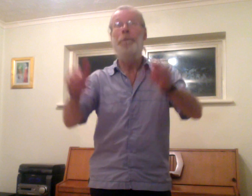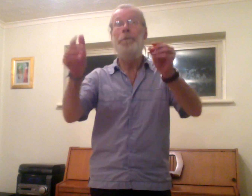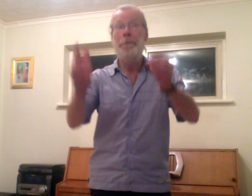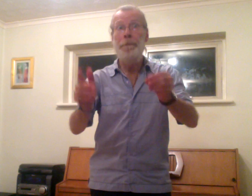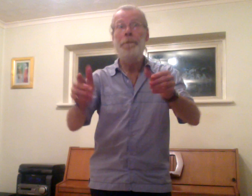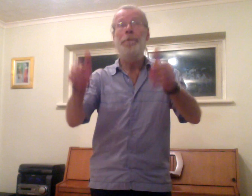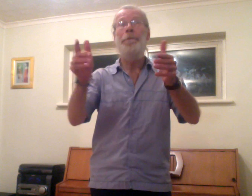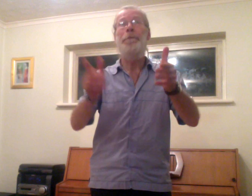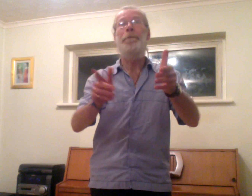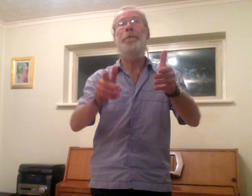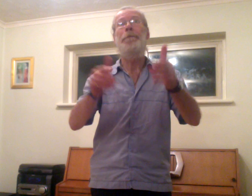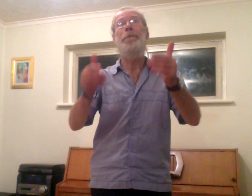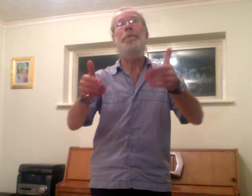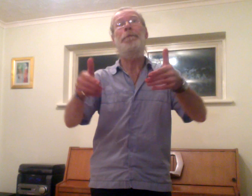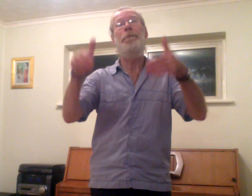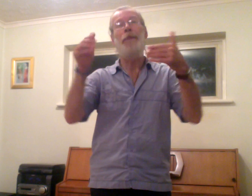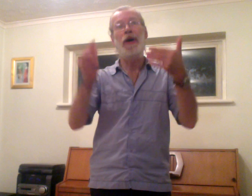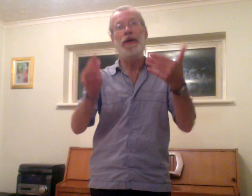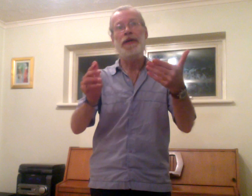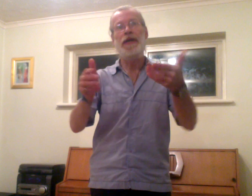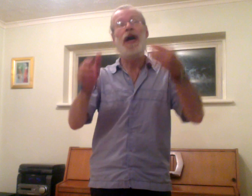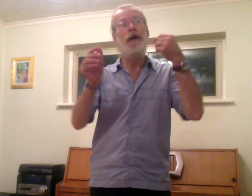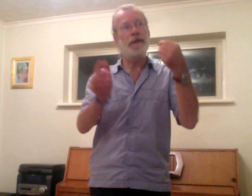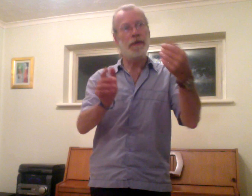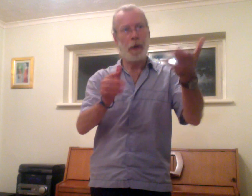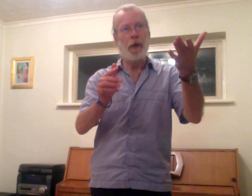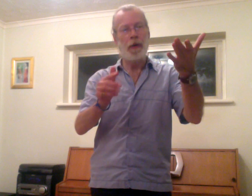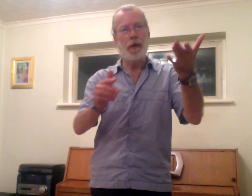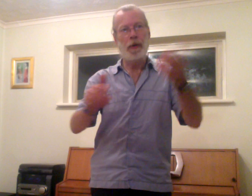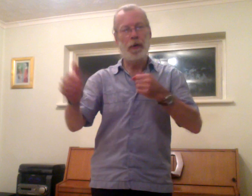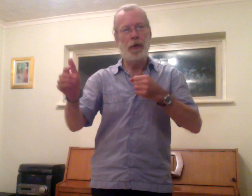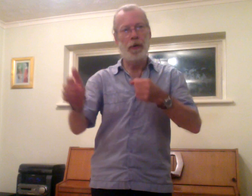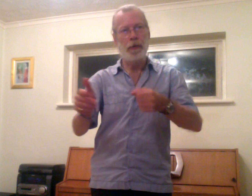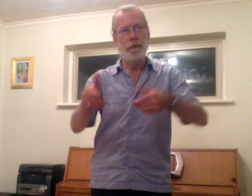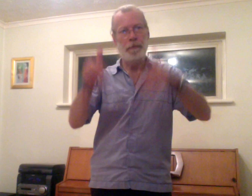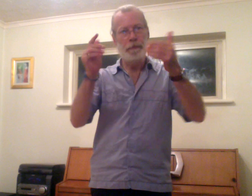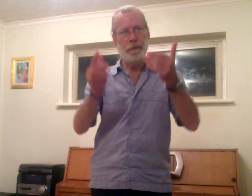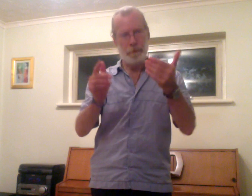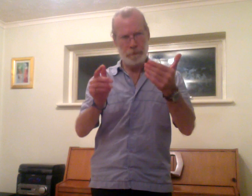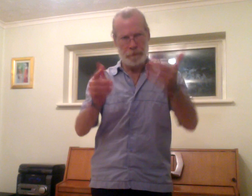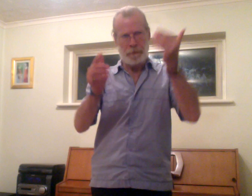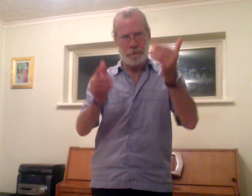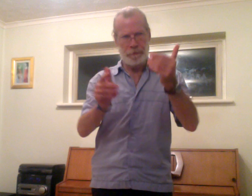Sustain our hopes for a good long is life